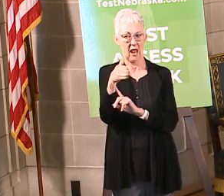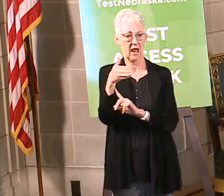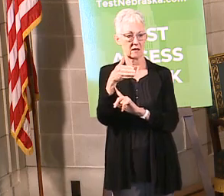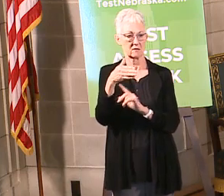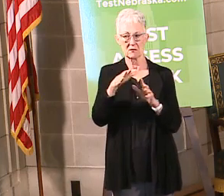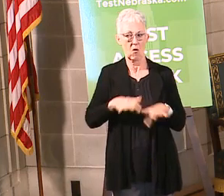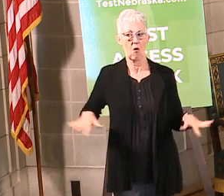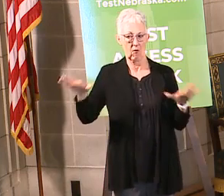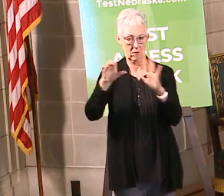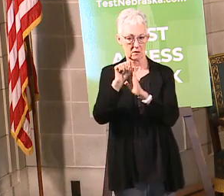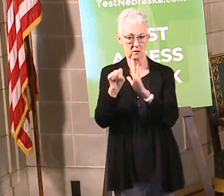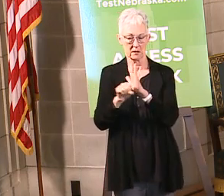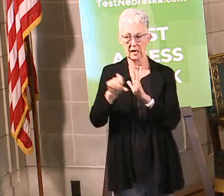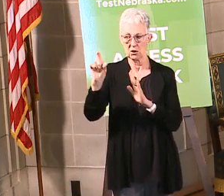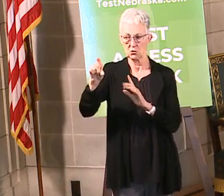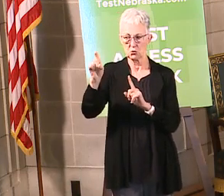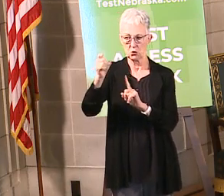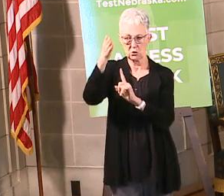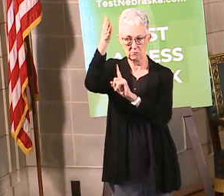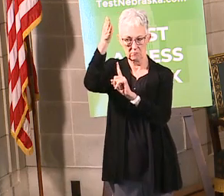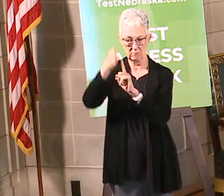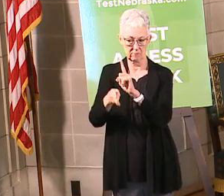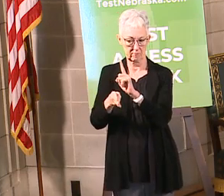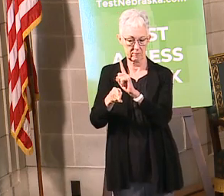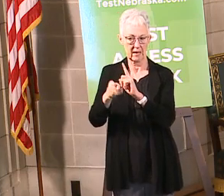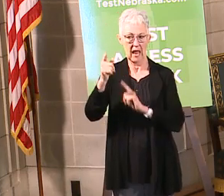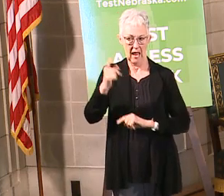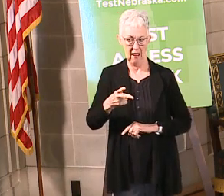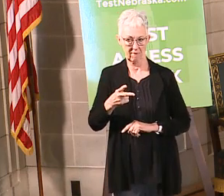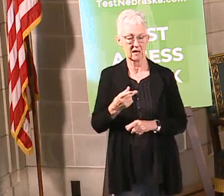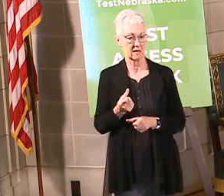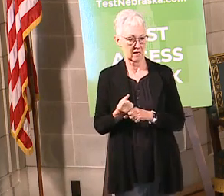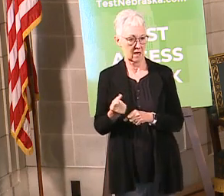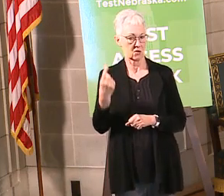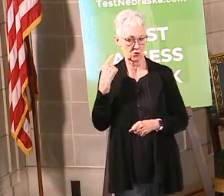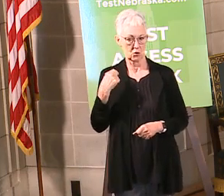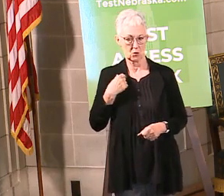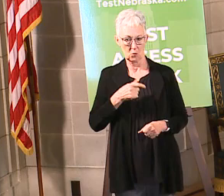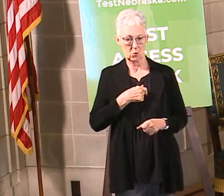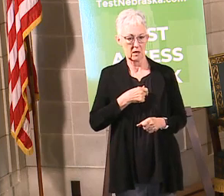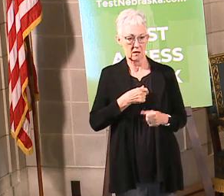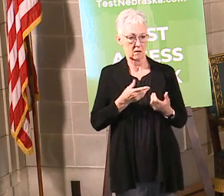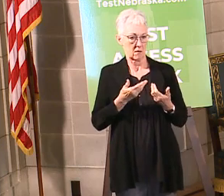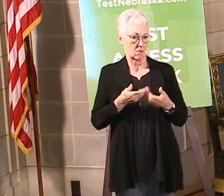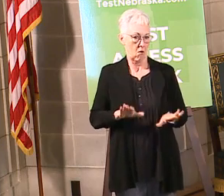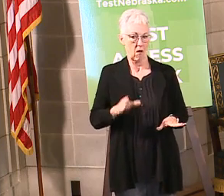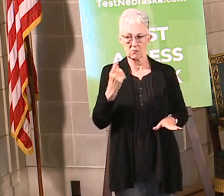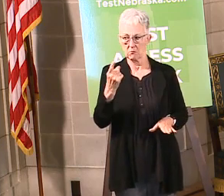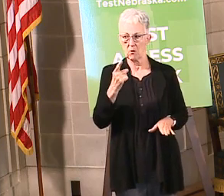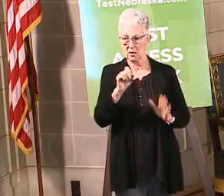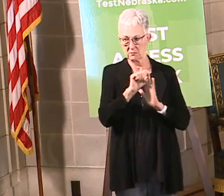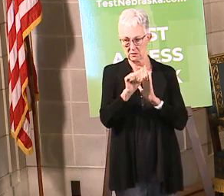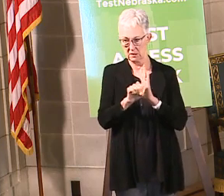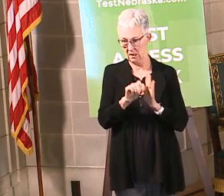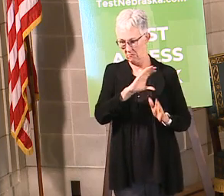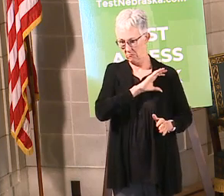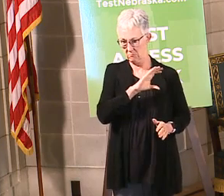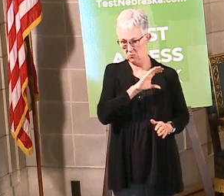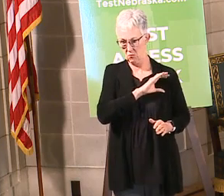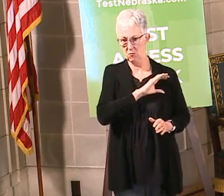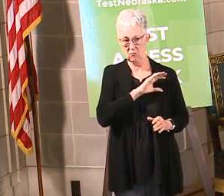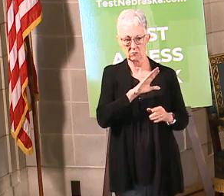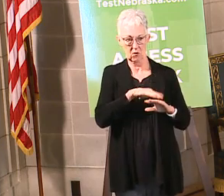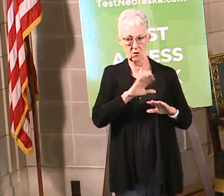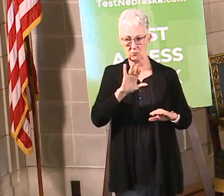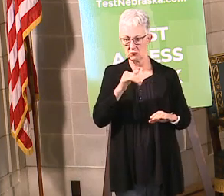of duty. Last year, Trooper Jerry Smith from the Nebraska State Patrol was lost on June 20th, and we still remember him and keep